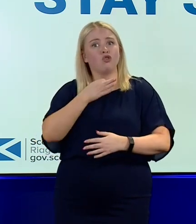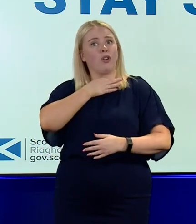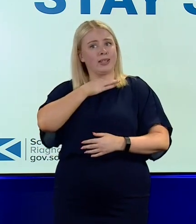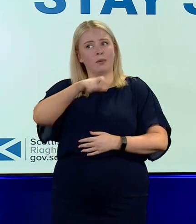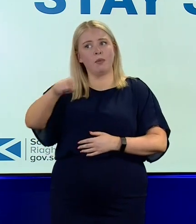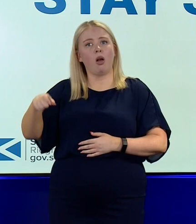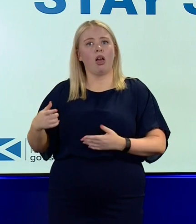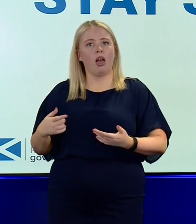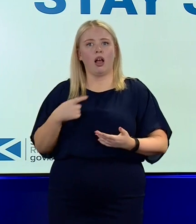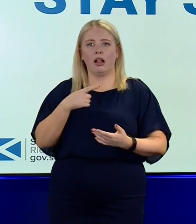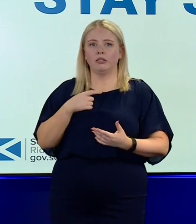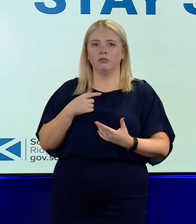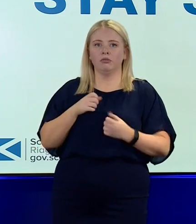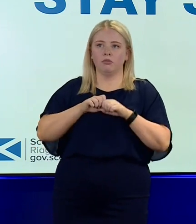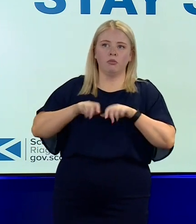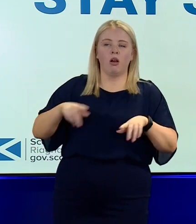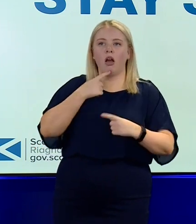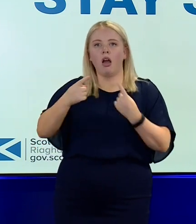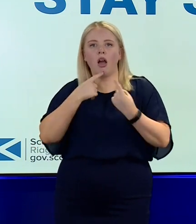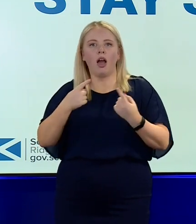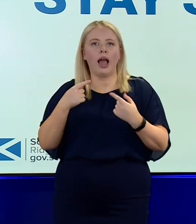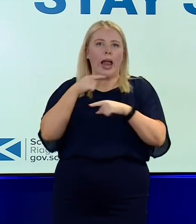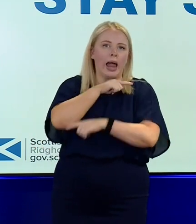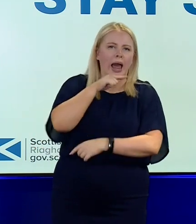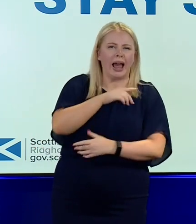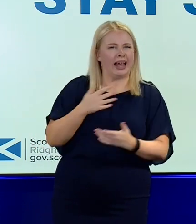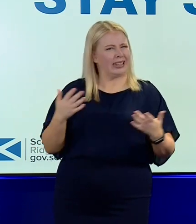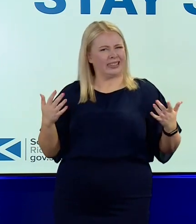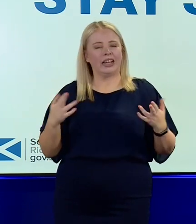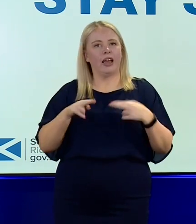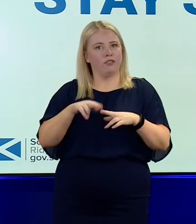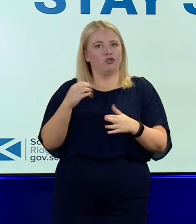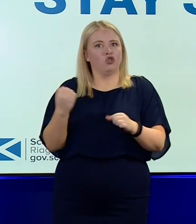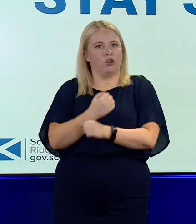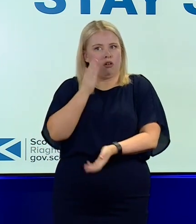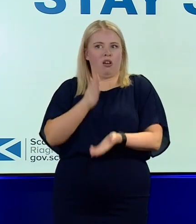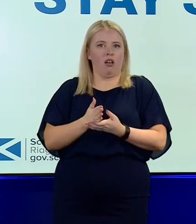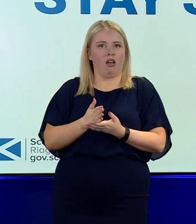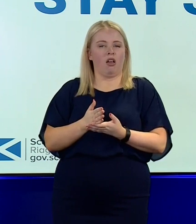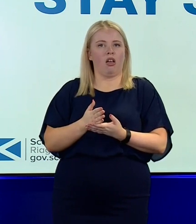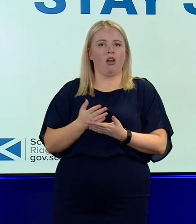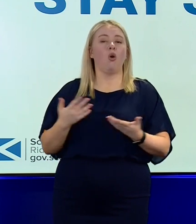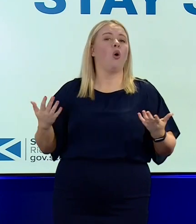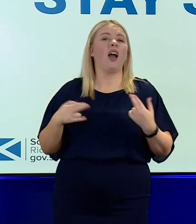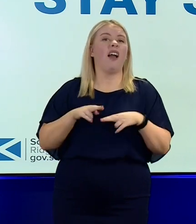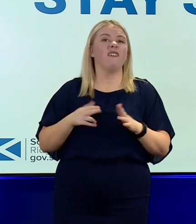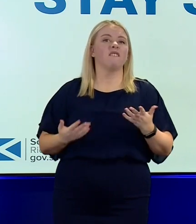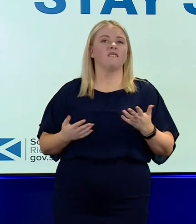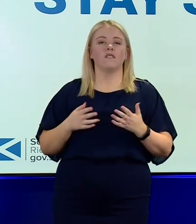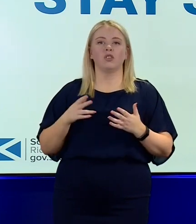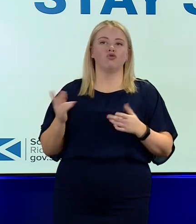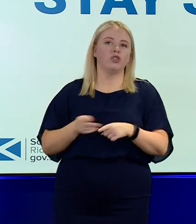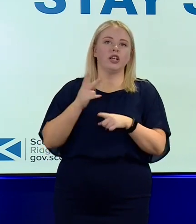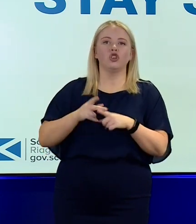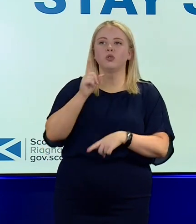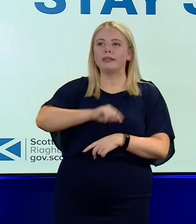And I would ask you to think very carefully about that. If you're doing it deliberately, definitely. Or if you're just blithely, you're retweeting